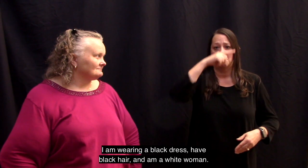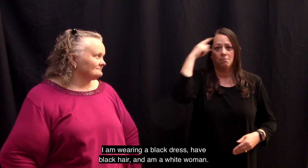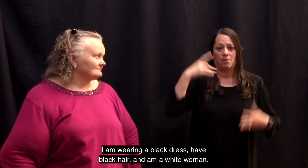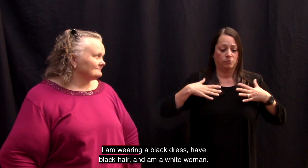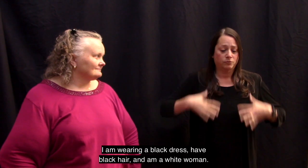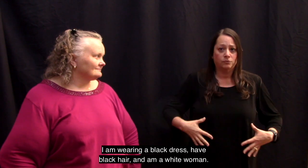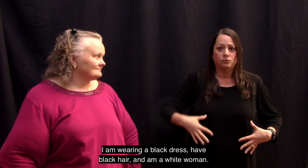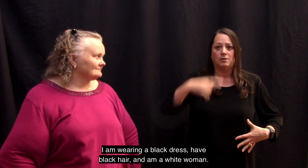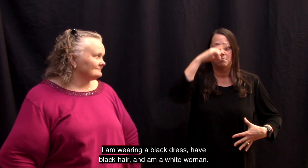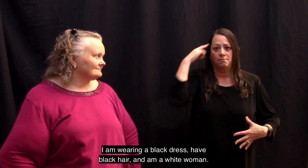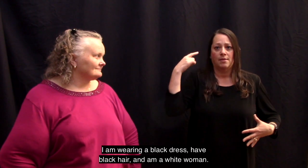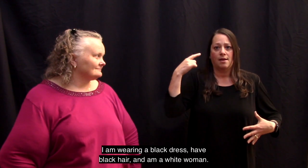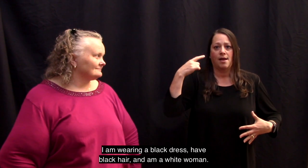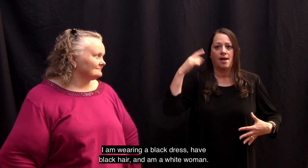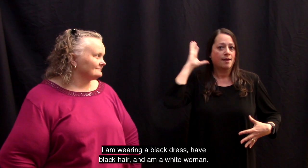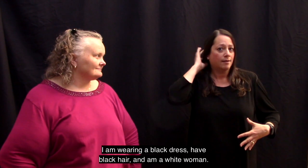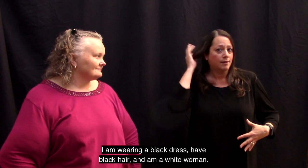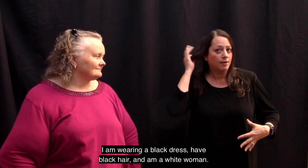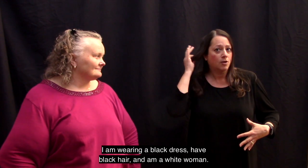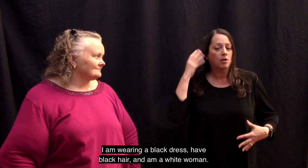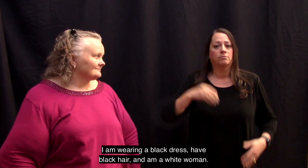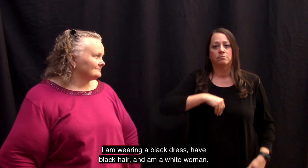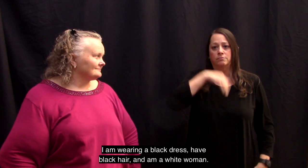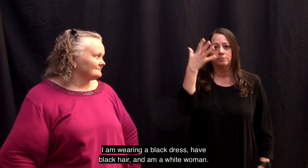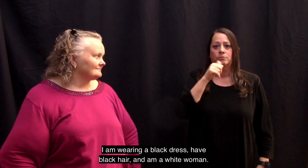I am wearing a black dress, have black hair, and am a white woman.